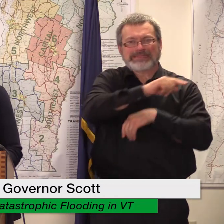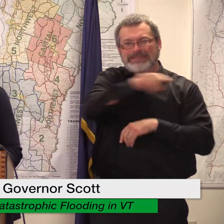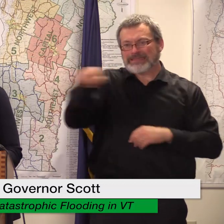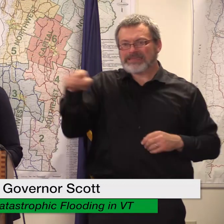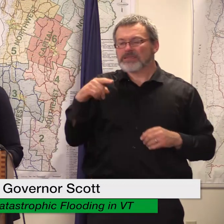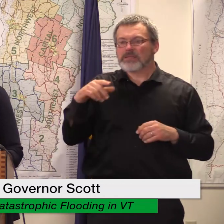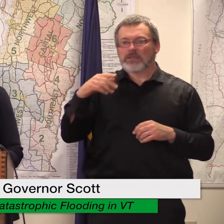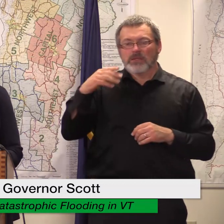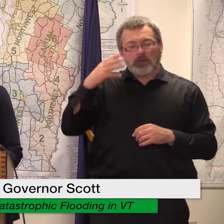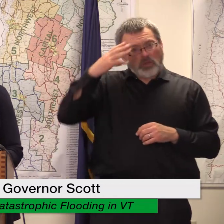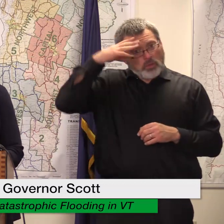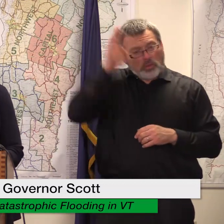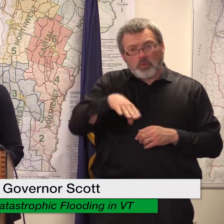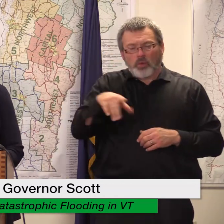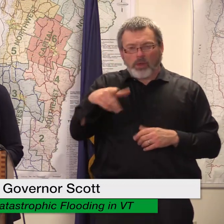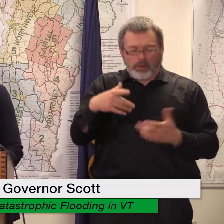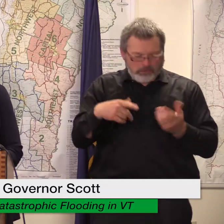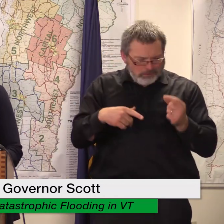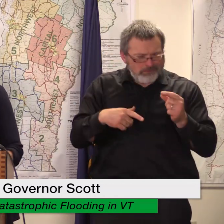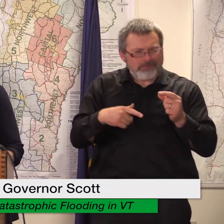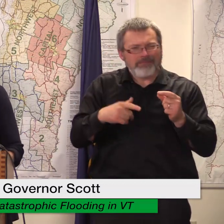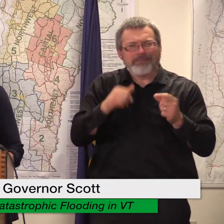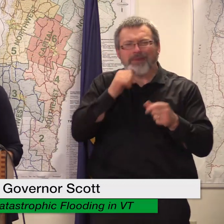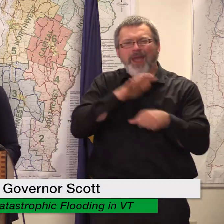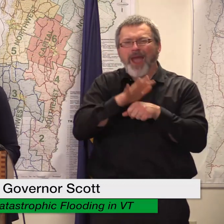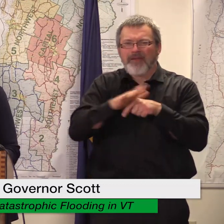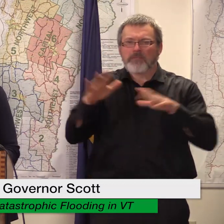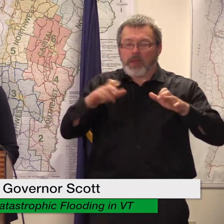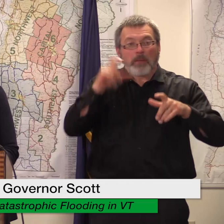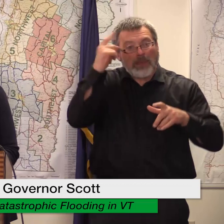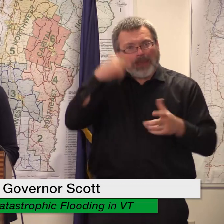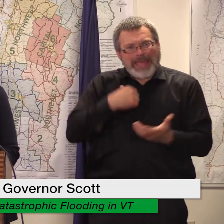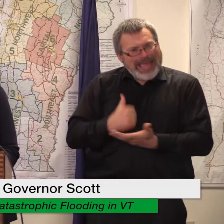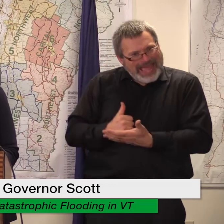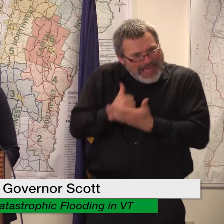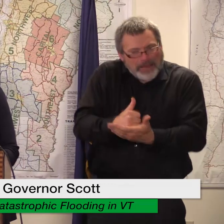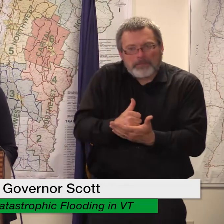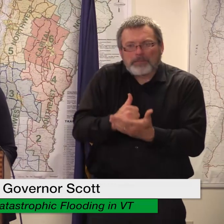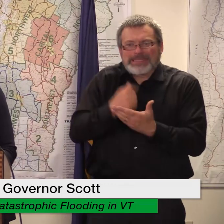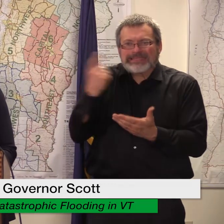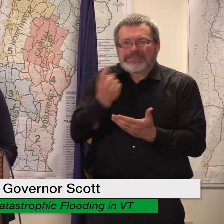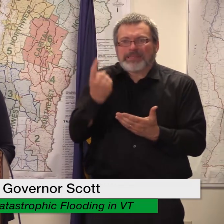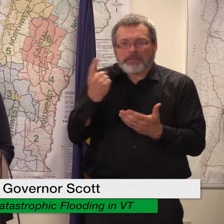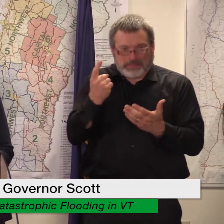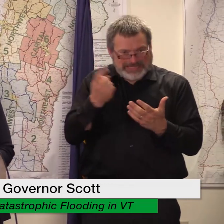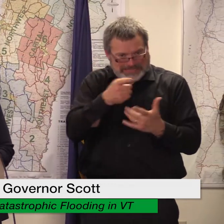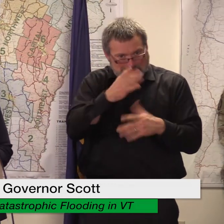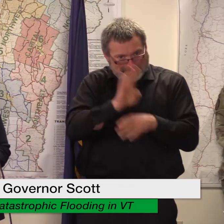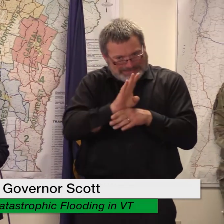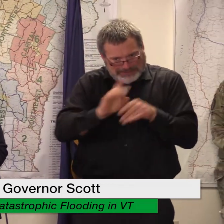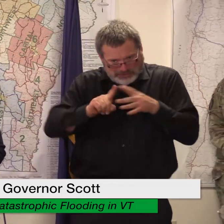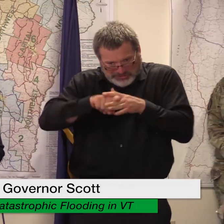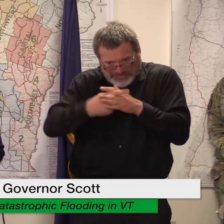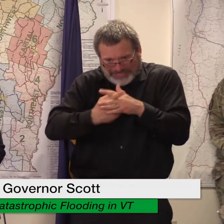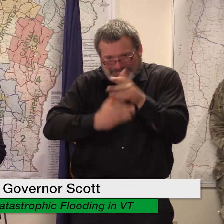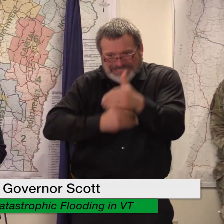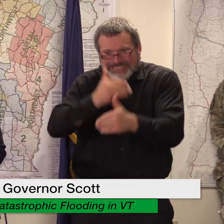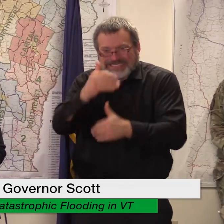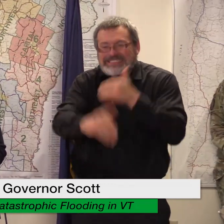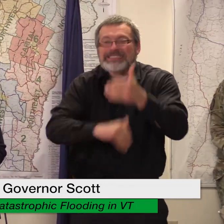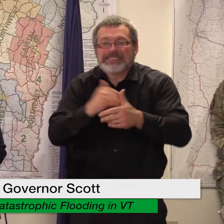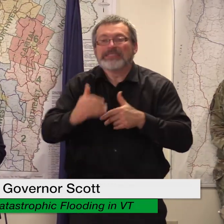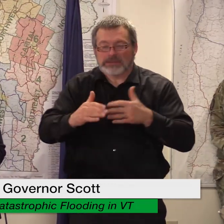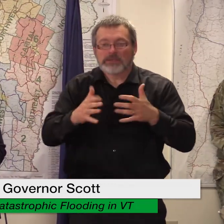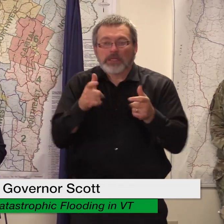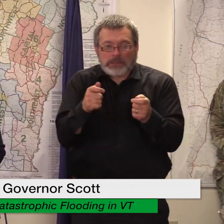whole but we really want to bring state resources to an already very robust effort by charitable organizations all over the